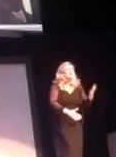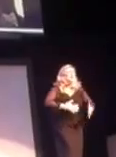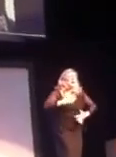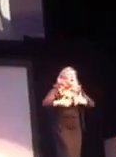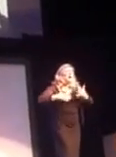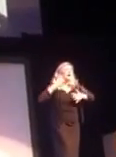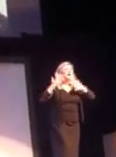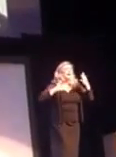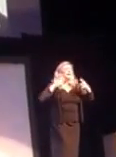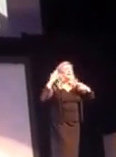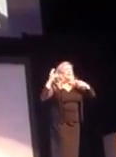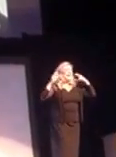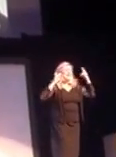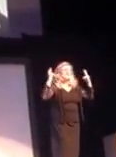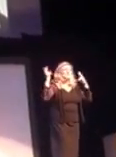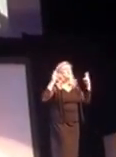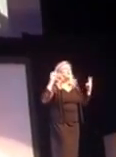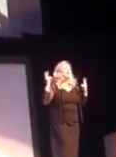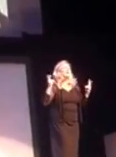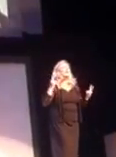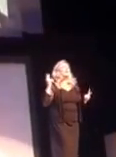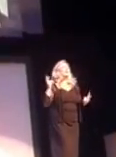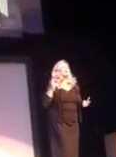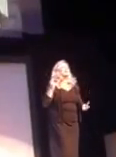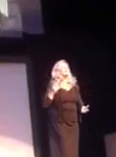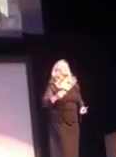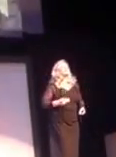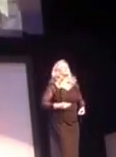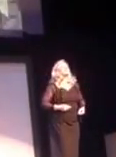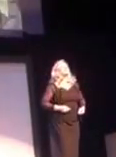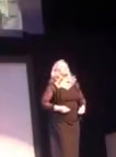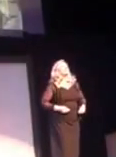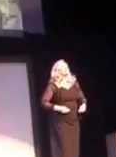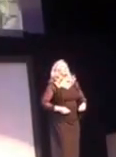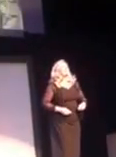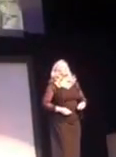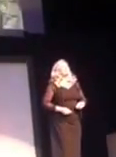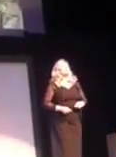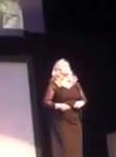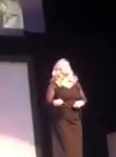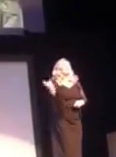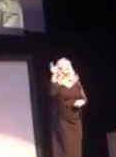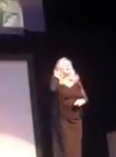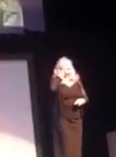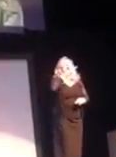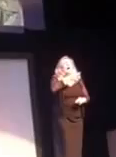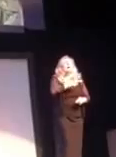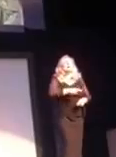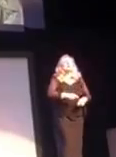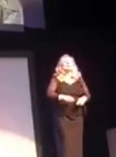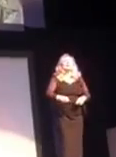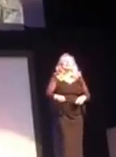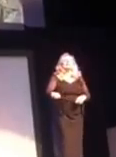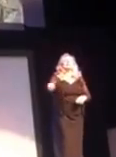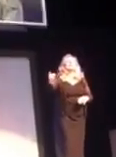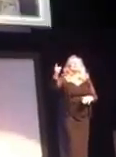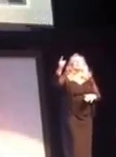joy and praise. Through all